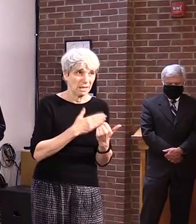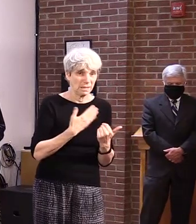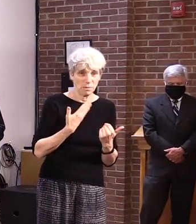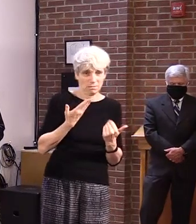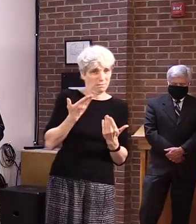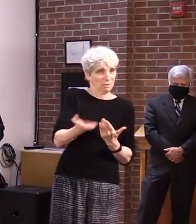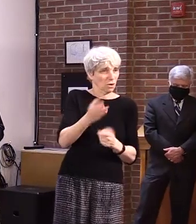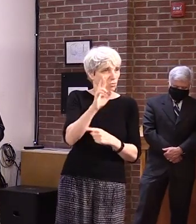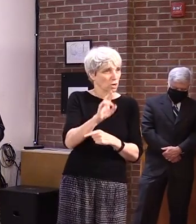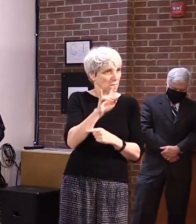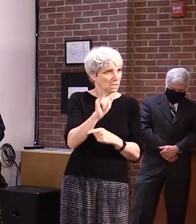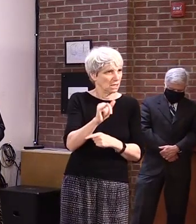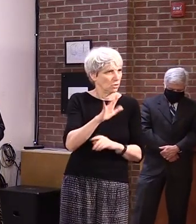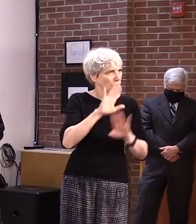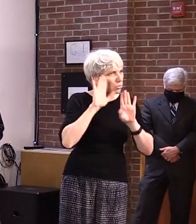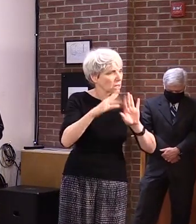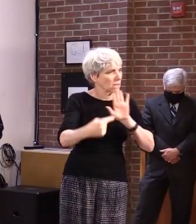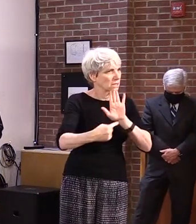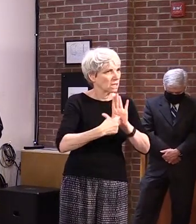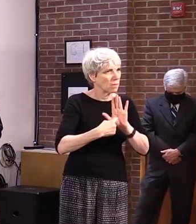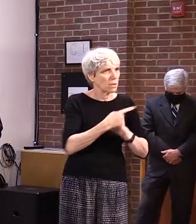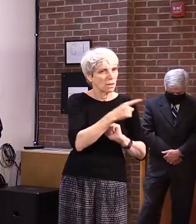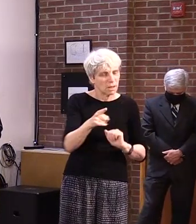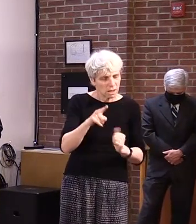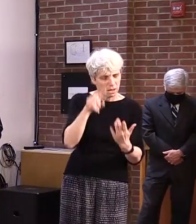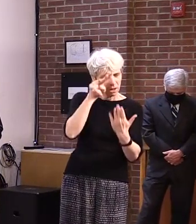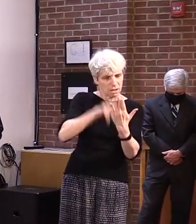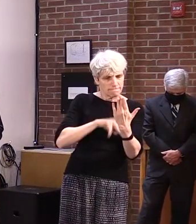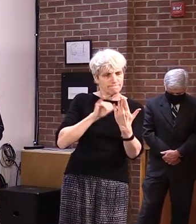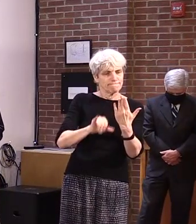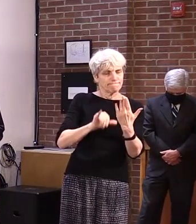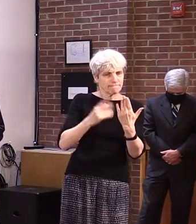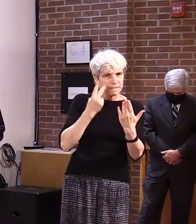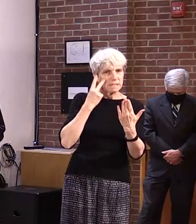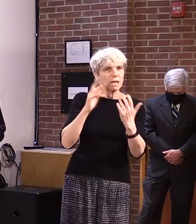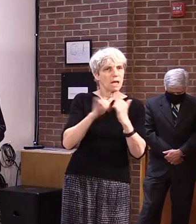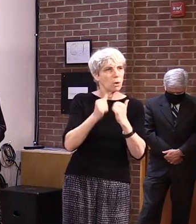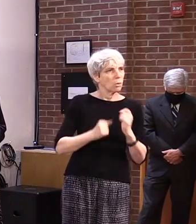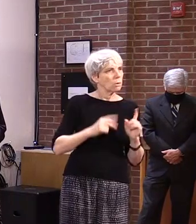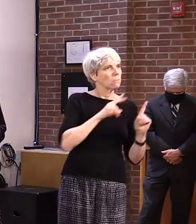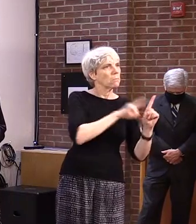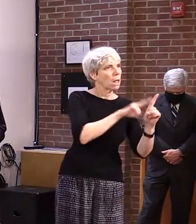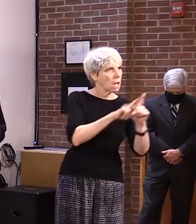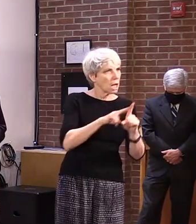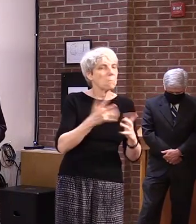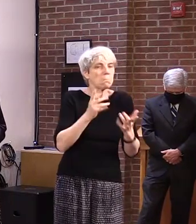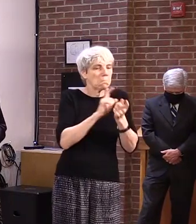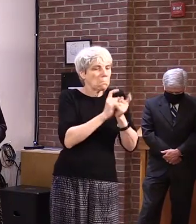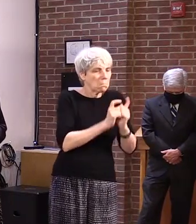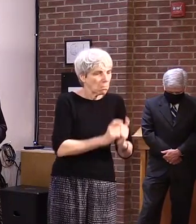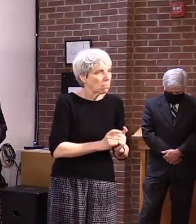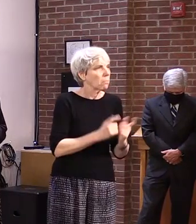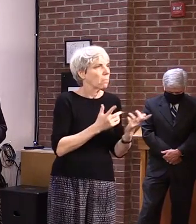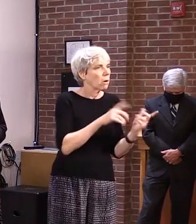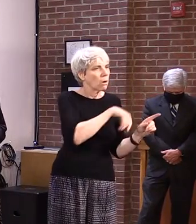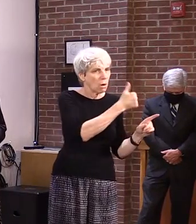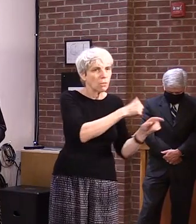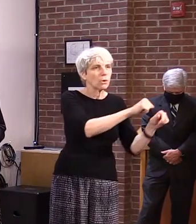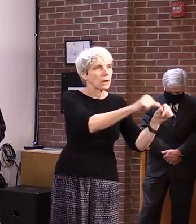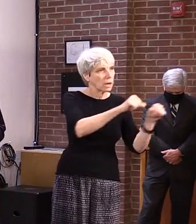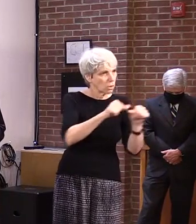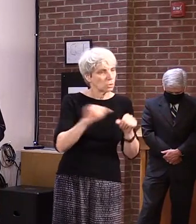it can ultimately yield a very responsive solution and one that can be nimble enough to adapt to changing circumstances.